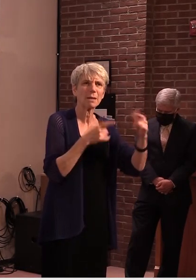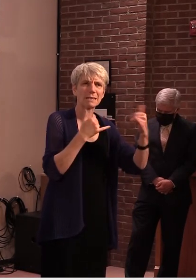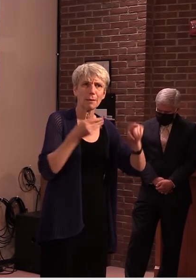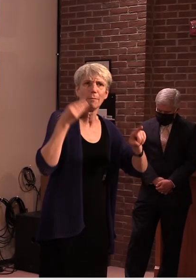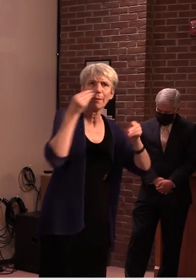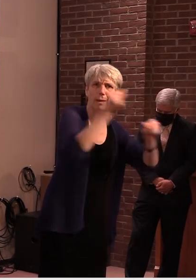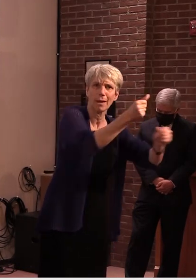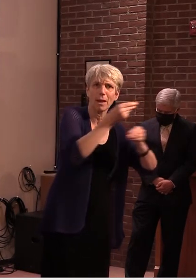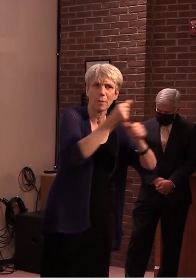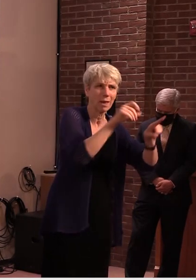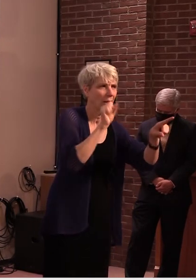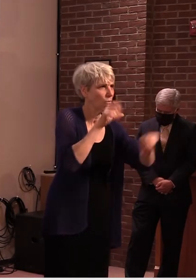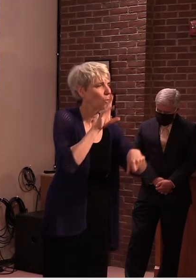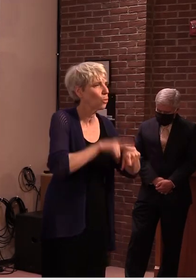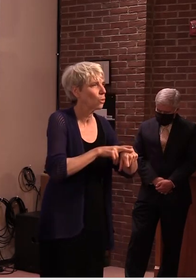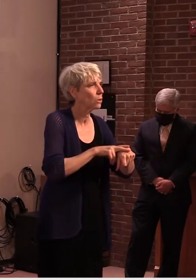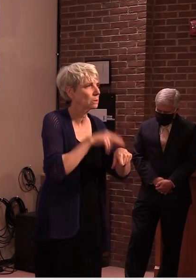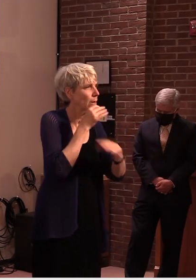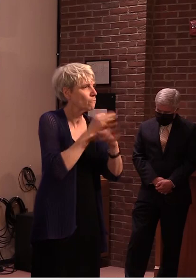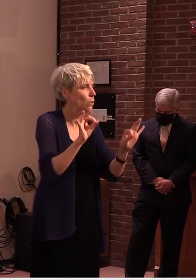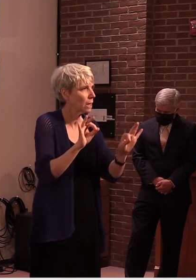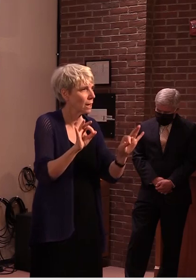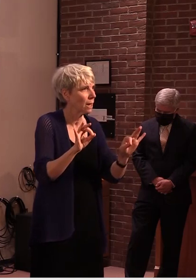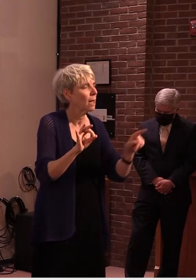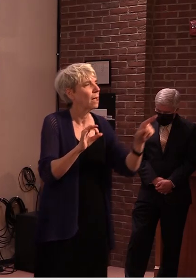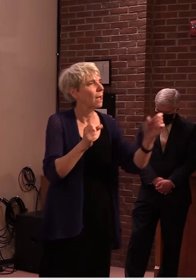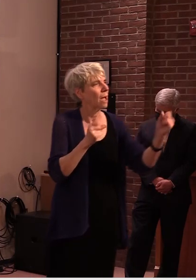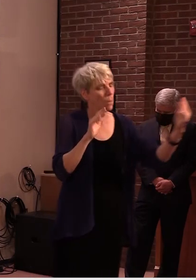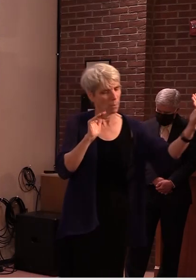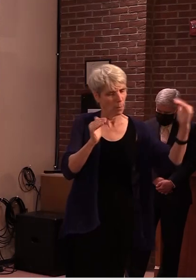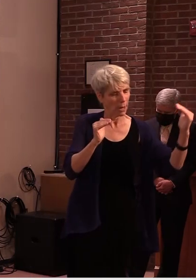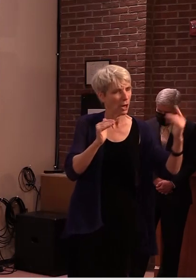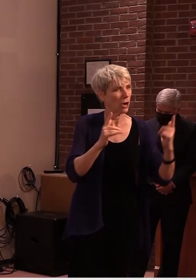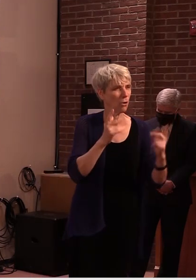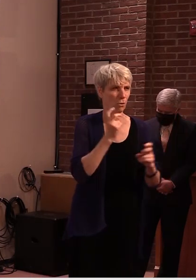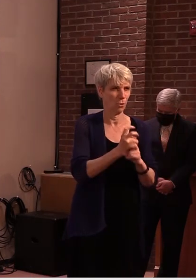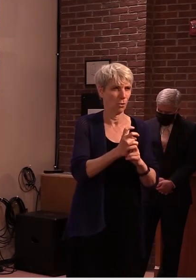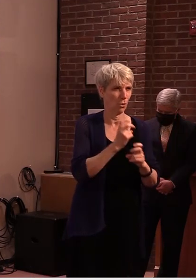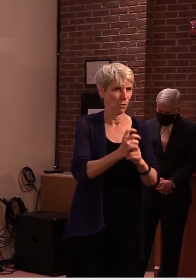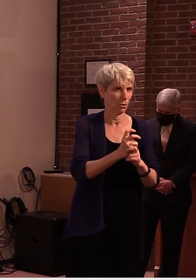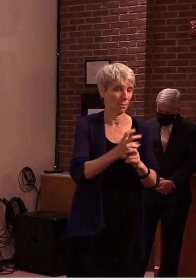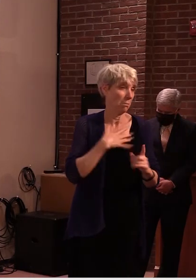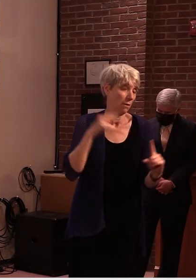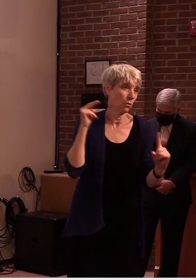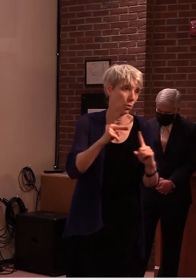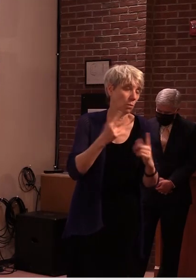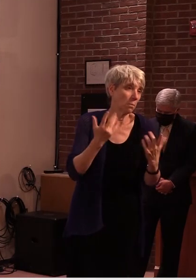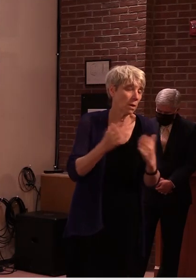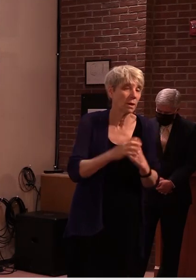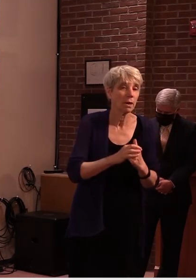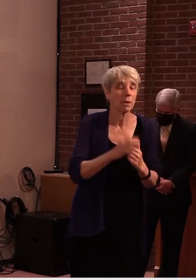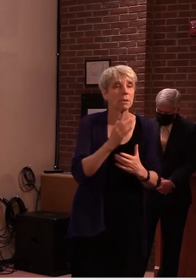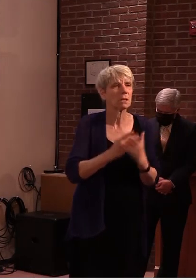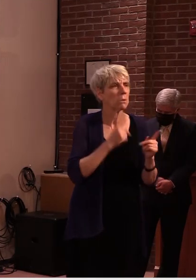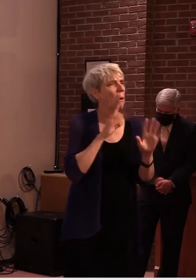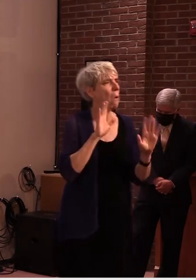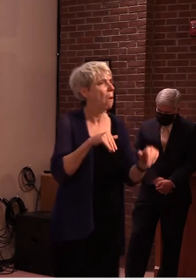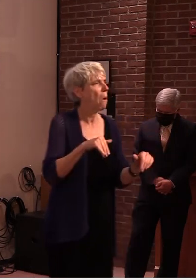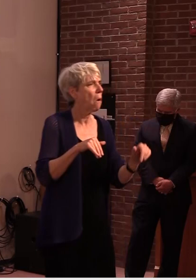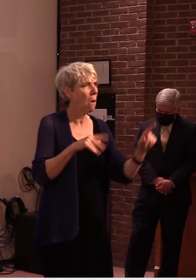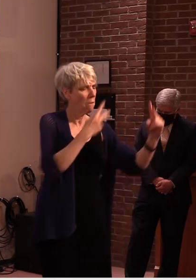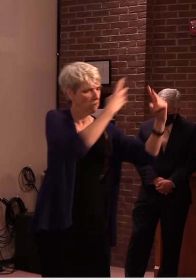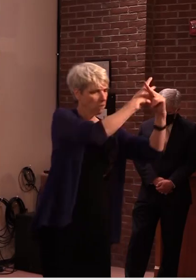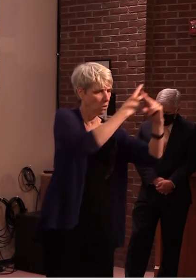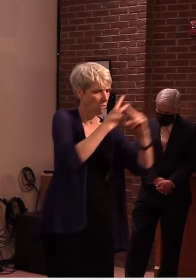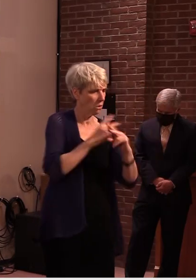putting putting the price the real cost back here is a little bit more difficult from where i sit now other people may say they can figure that out but i